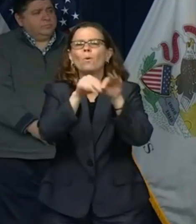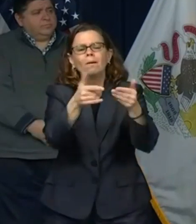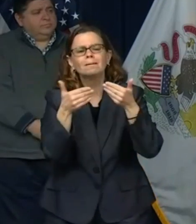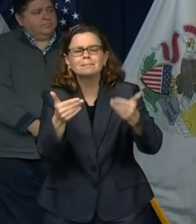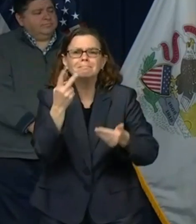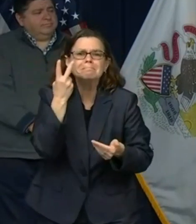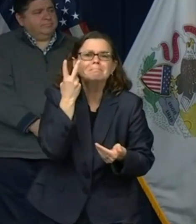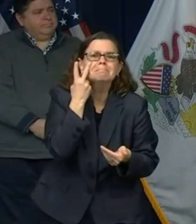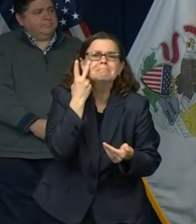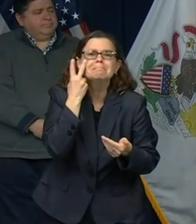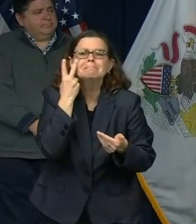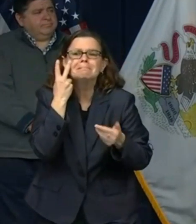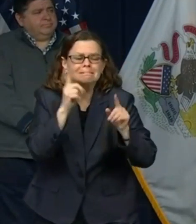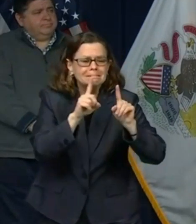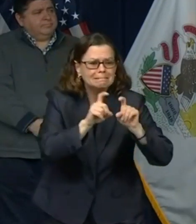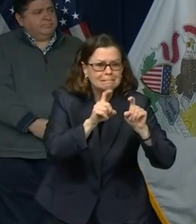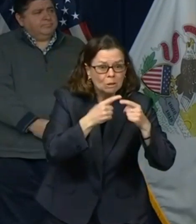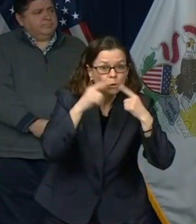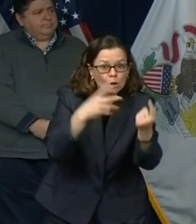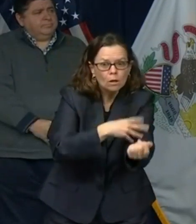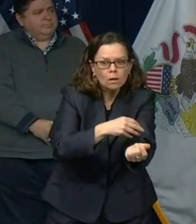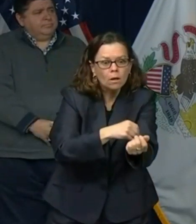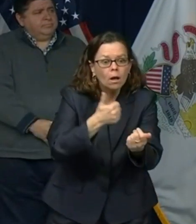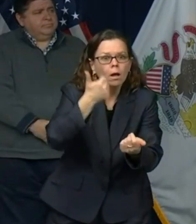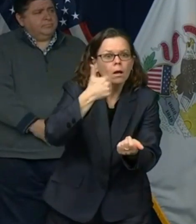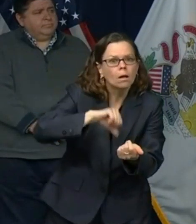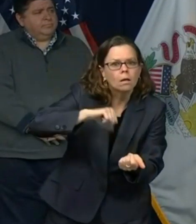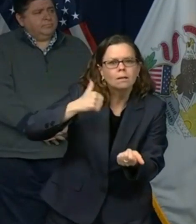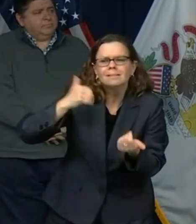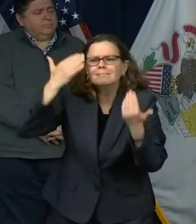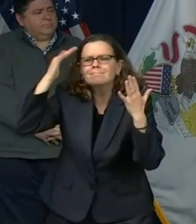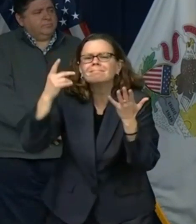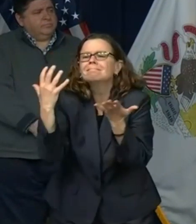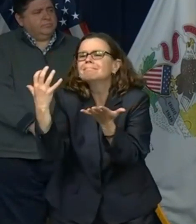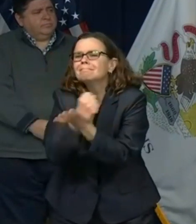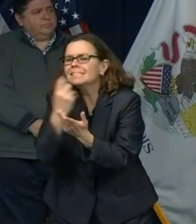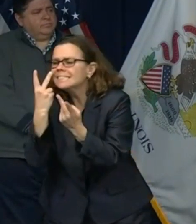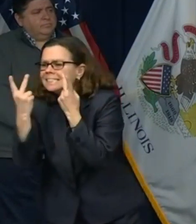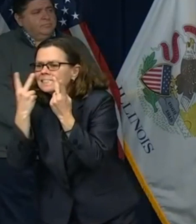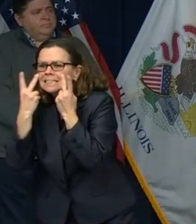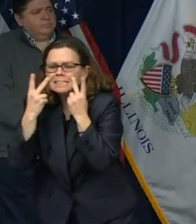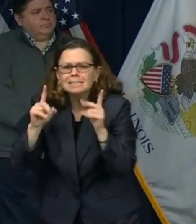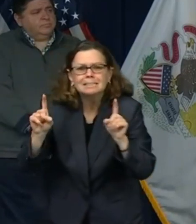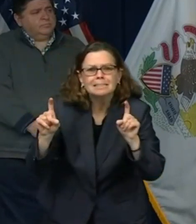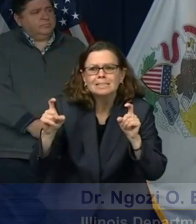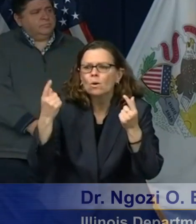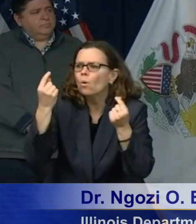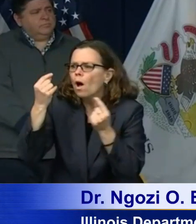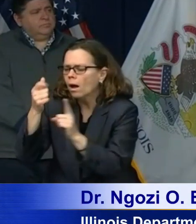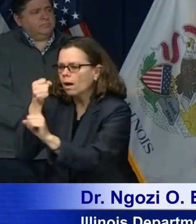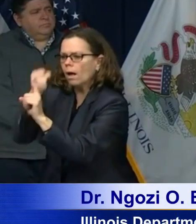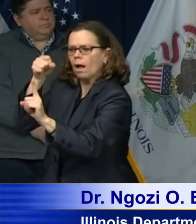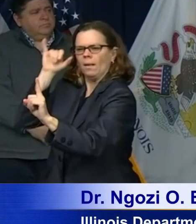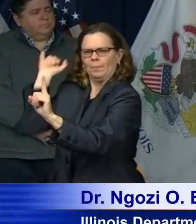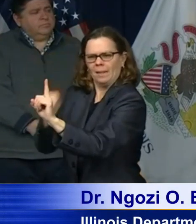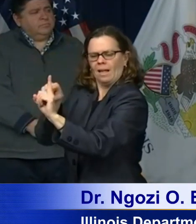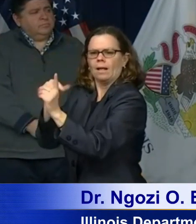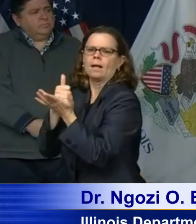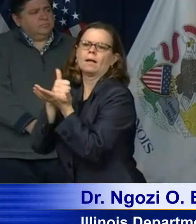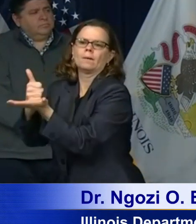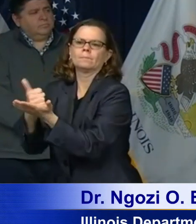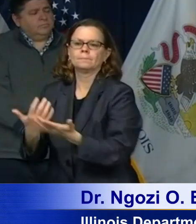antibodies from people. So again, we have recommended and we still recommend that people go to